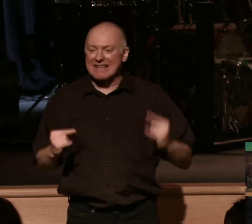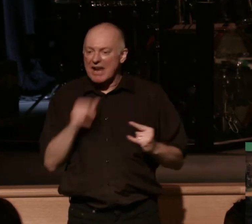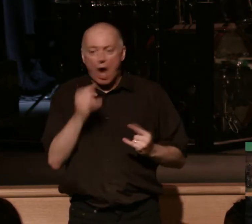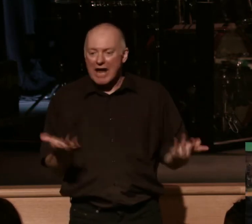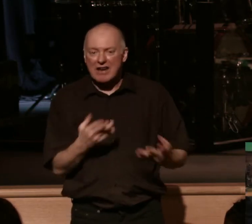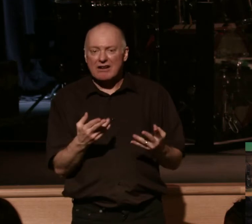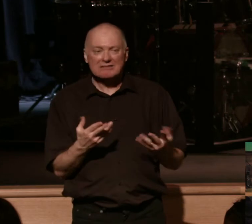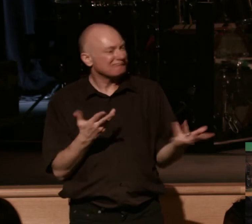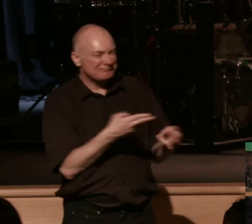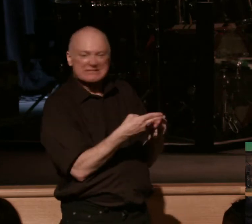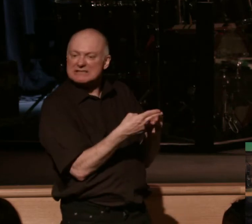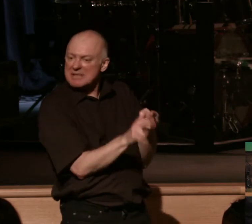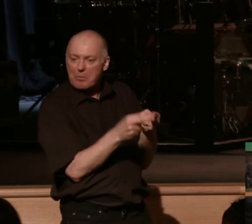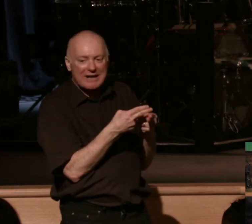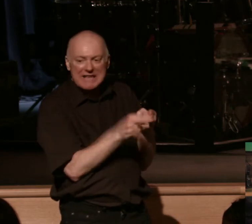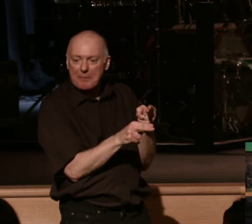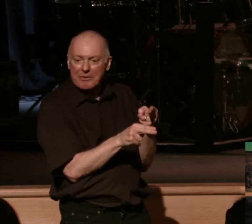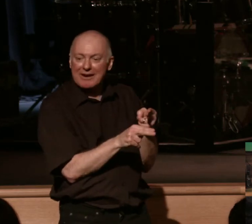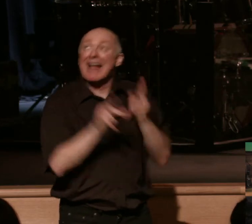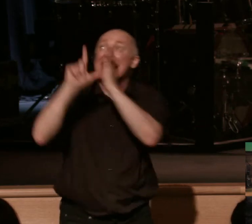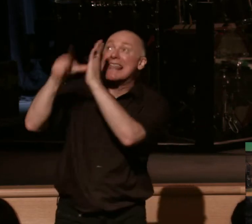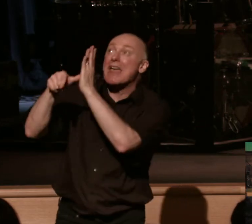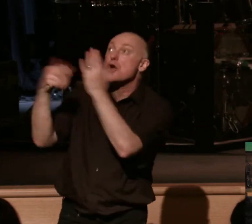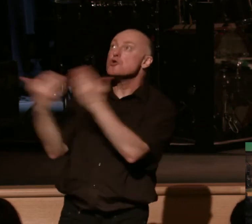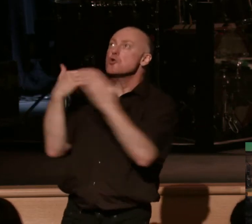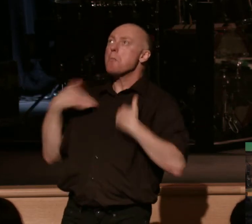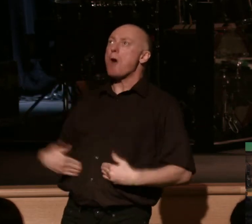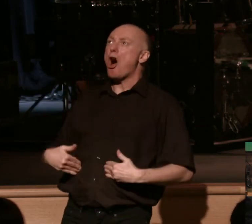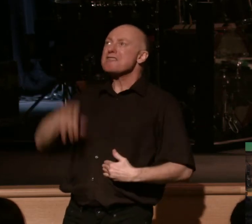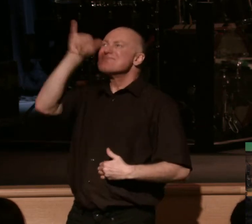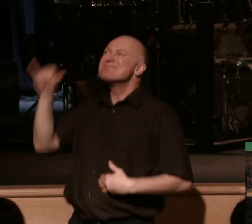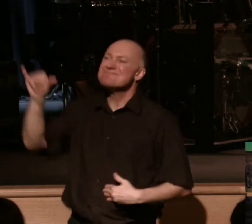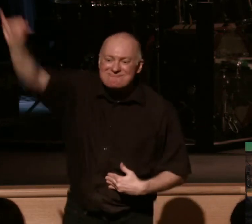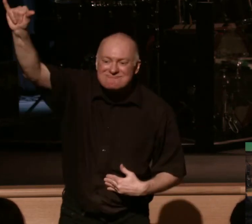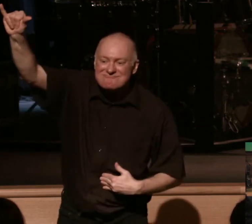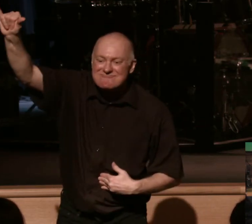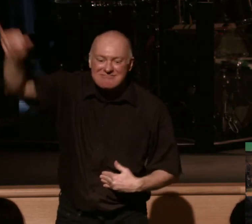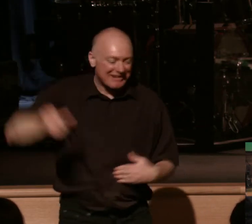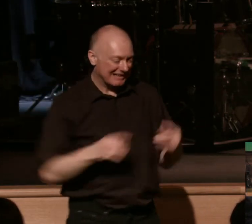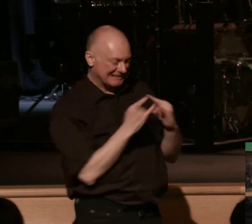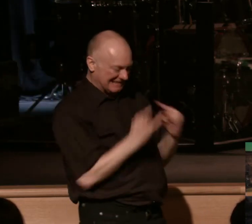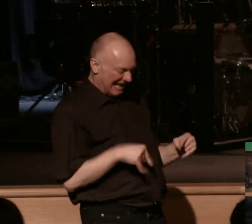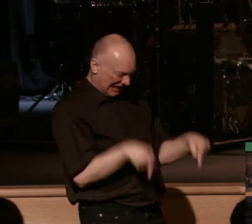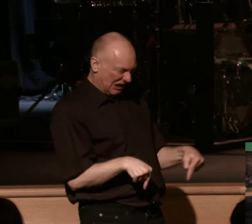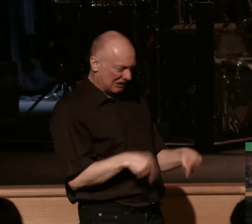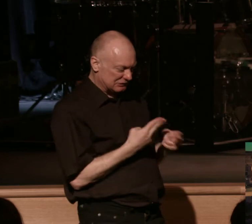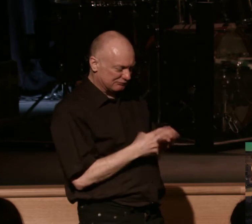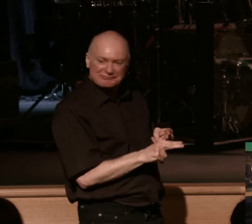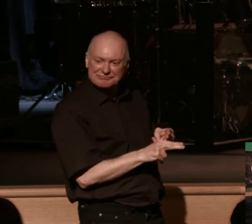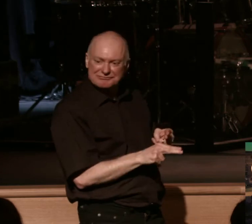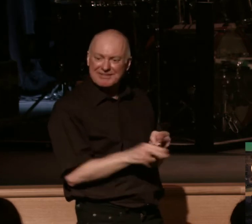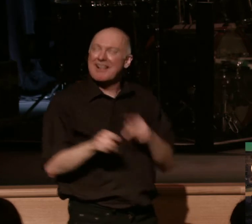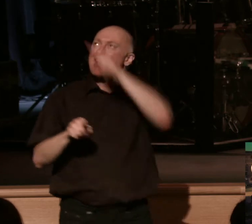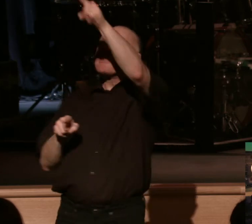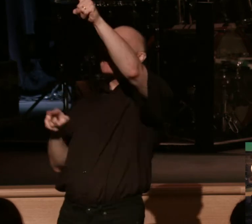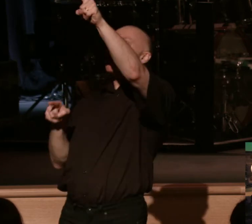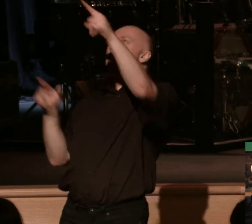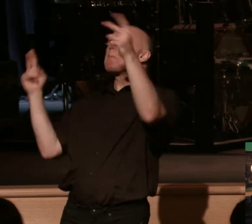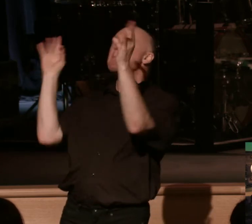man. There's this new resurrection body that's coming and we're gonna be seeing the tent replaced and the resurrection body coming all in favor of perfect